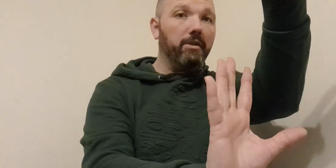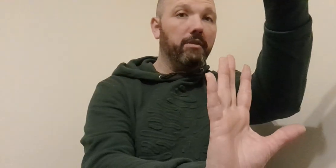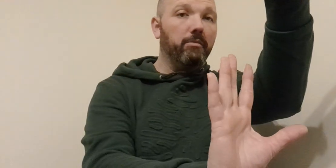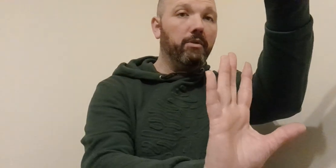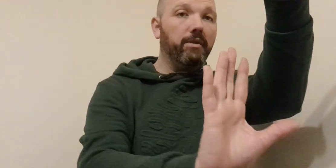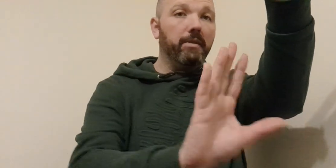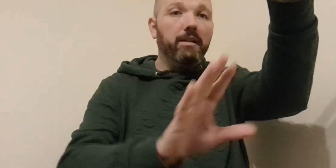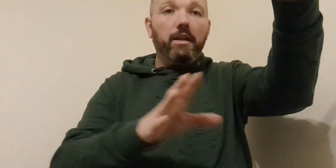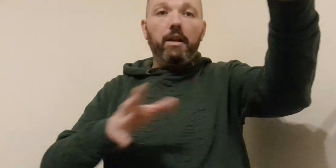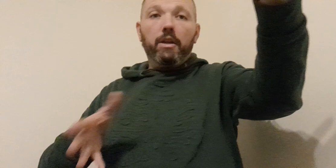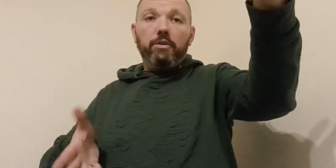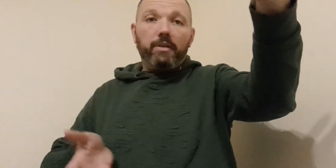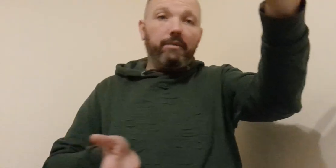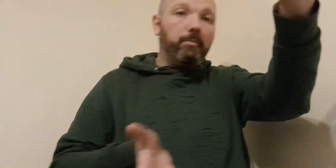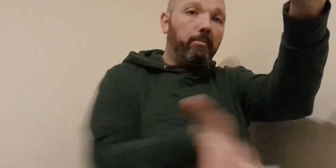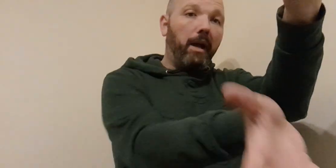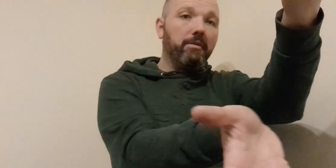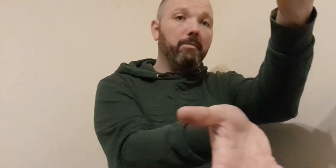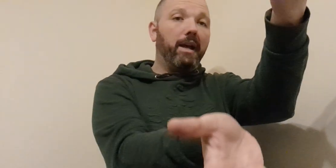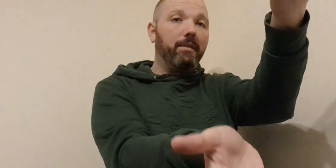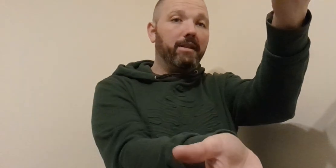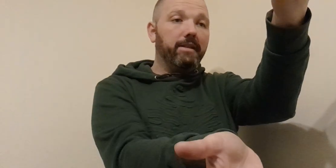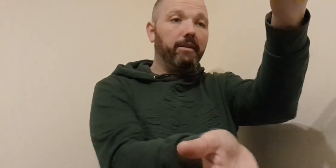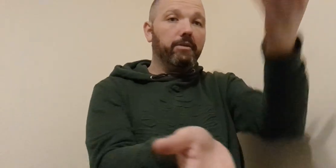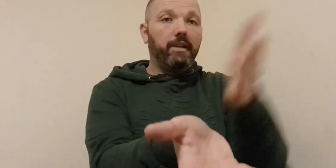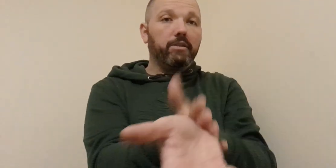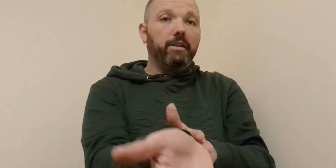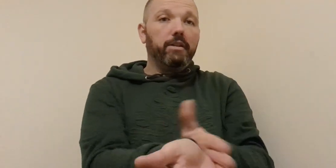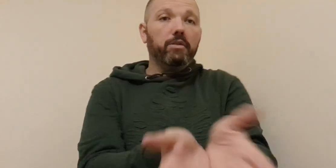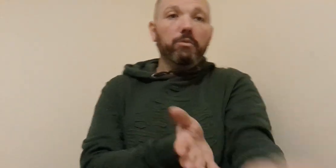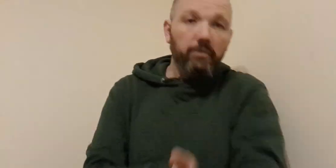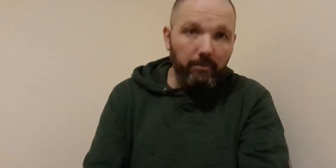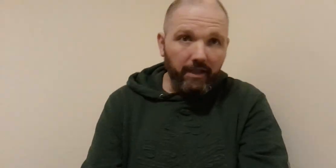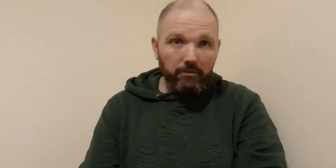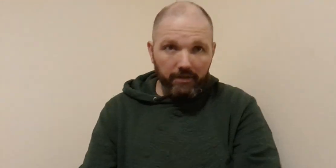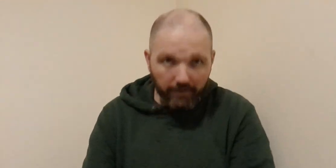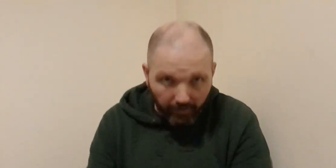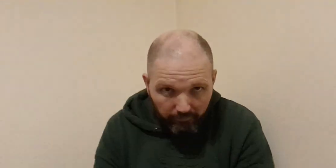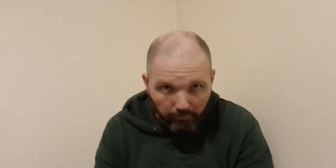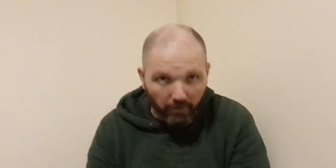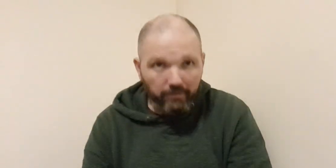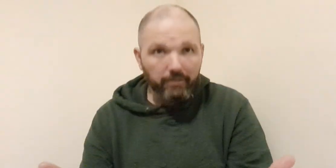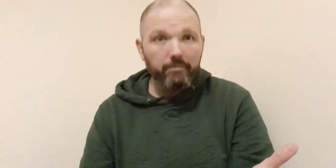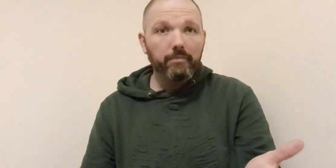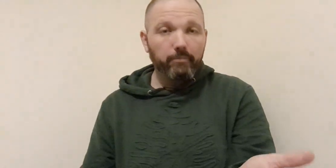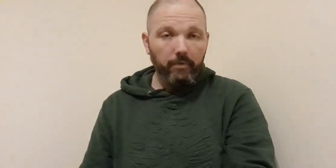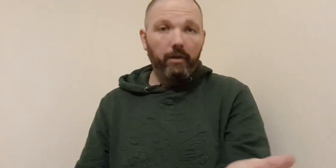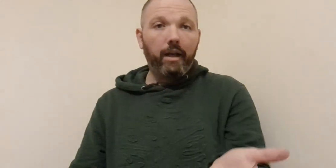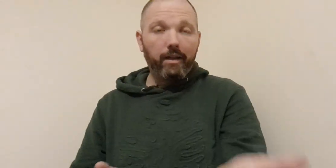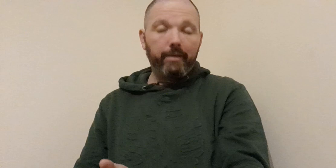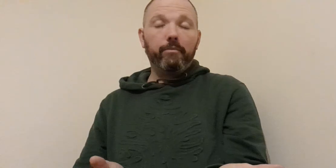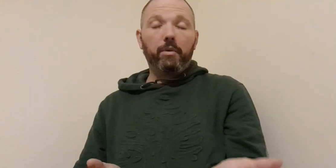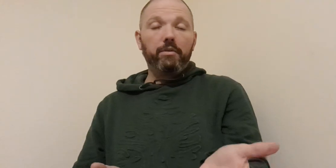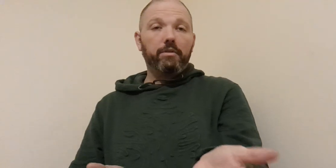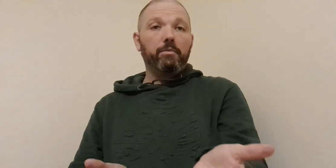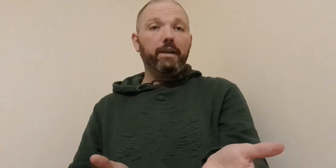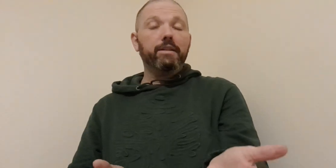like to move them in you could have a pounding palm let's say like go to actually like go move them down and to kind of buckle them um under their weight